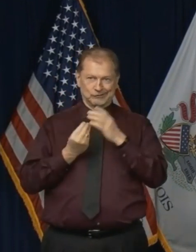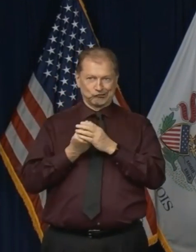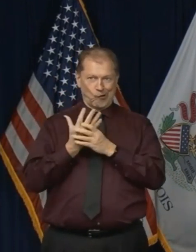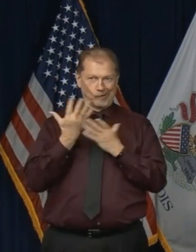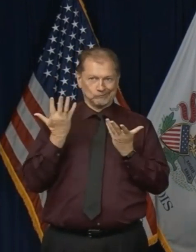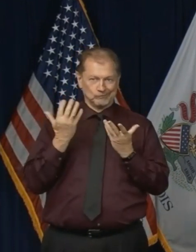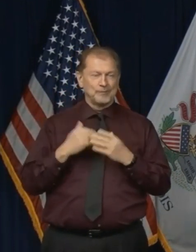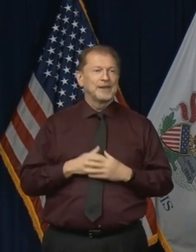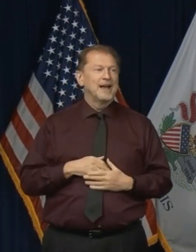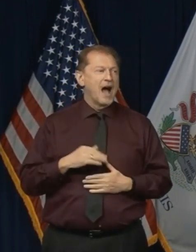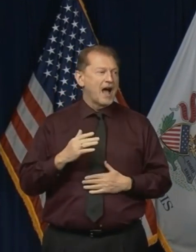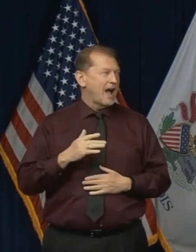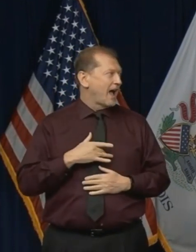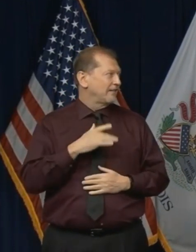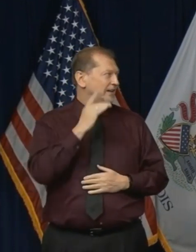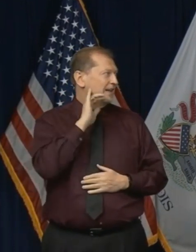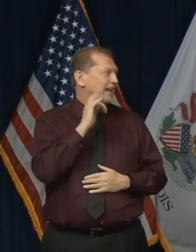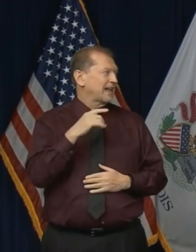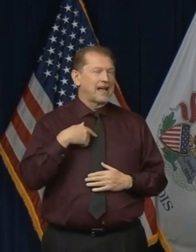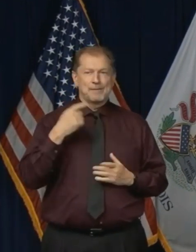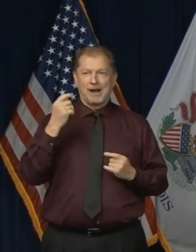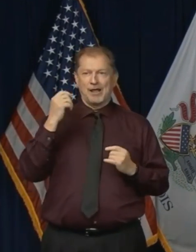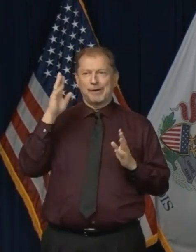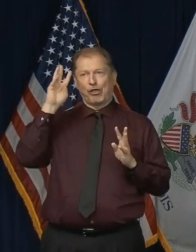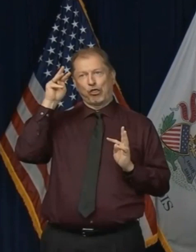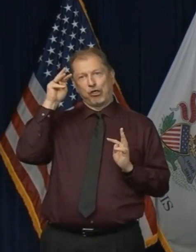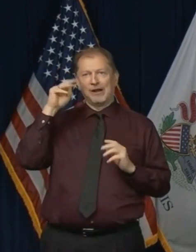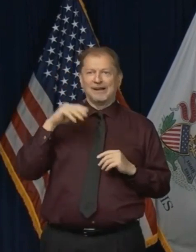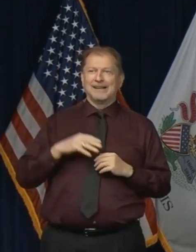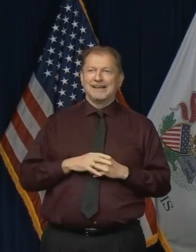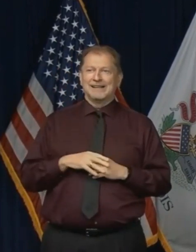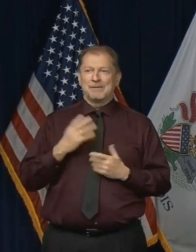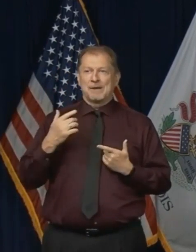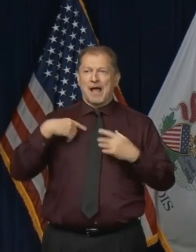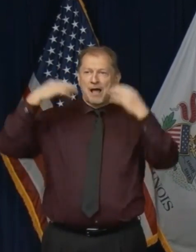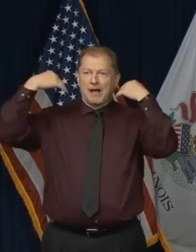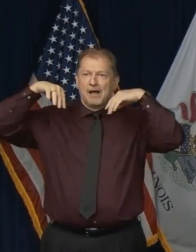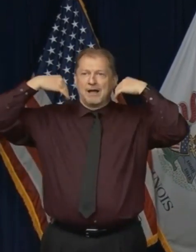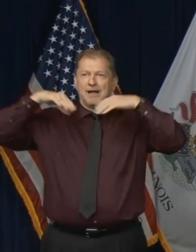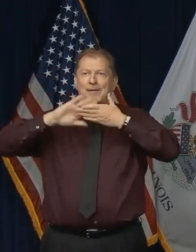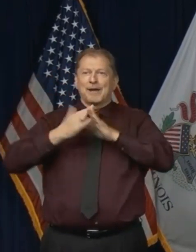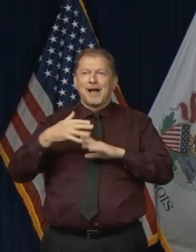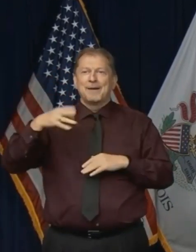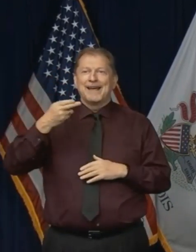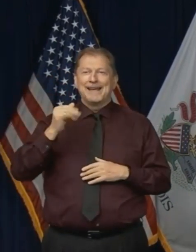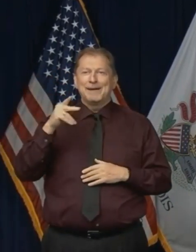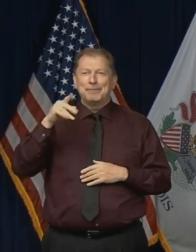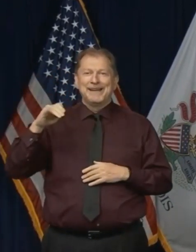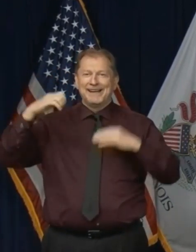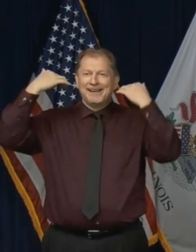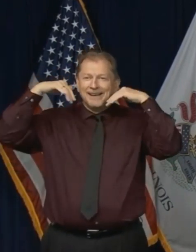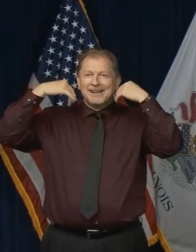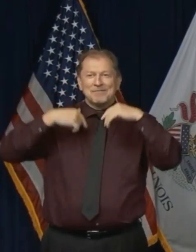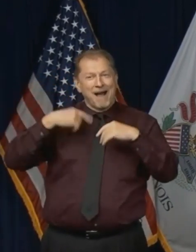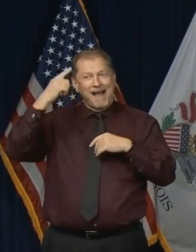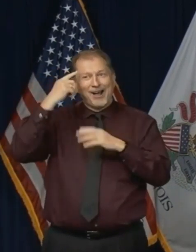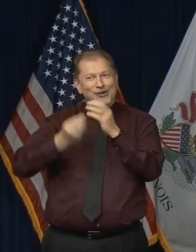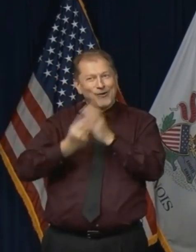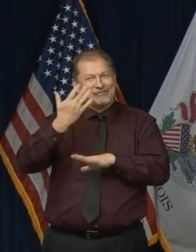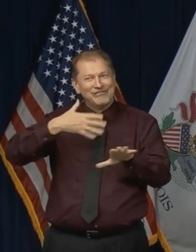actually feel like I'm getting a little shaggy. I'm going to turn into a hippie at some point here. My hair grows pretty fast. So